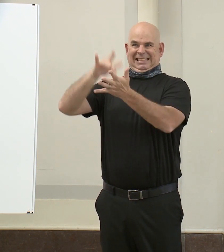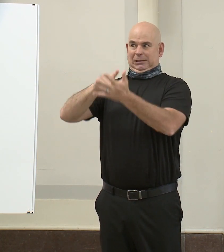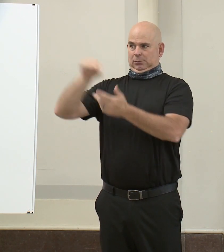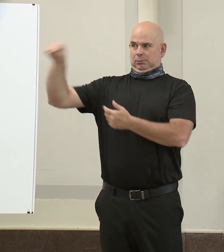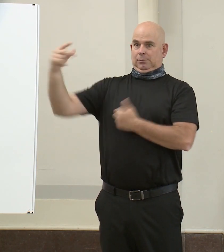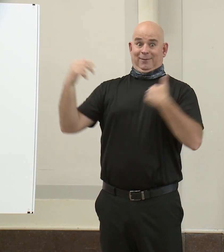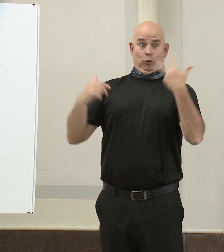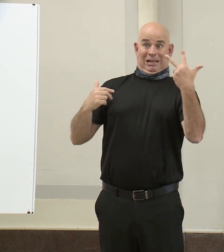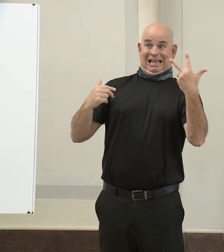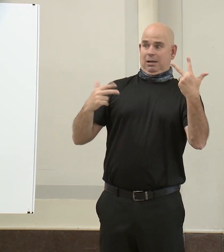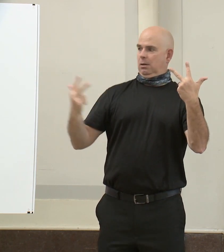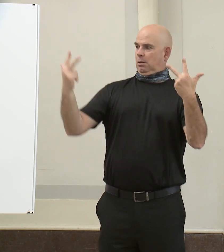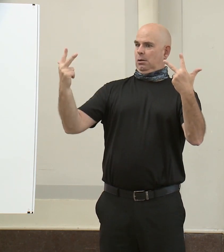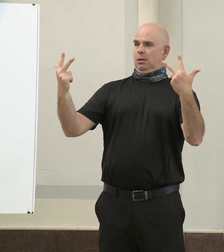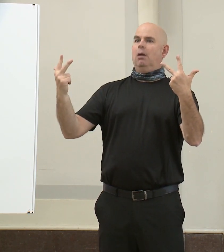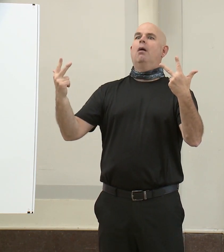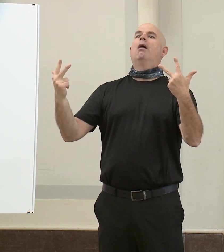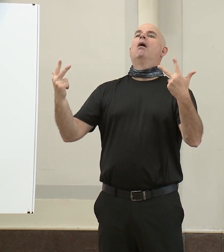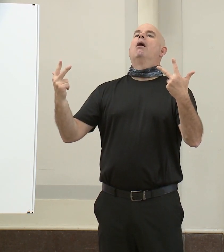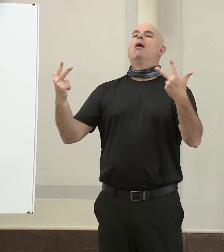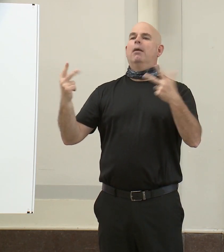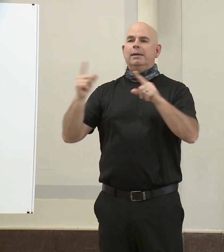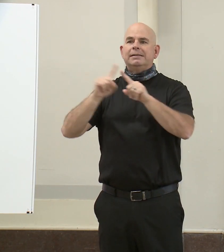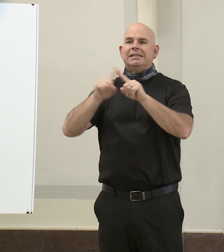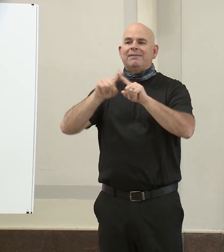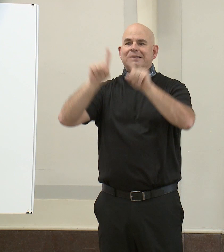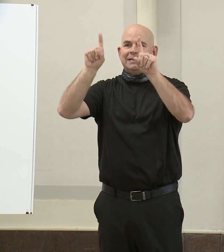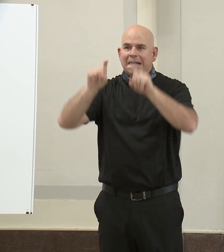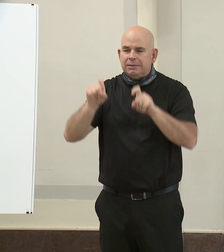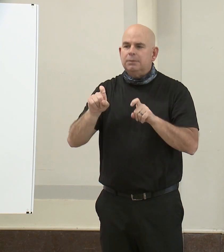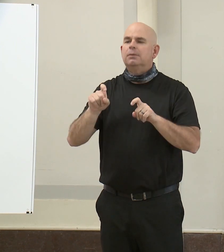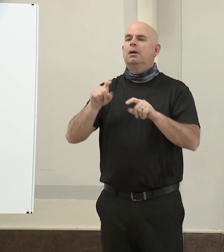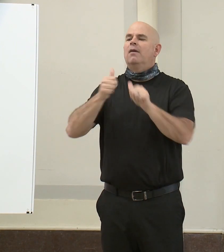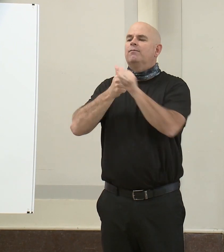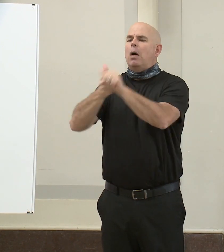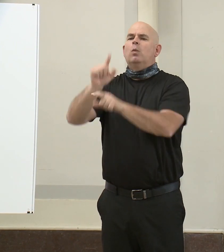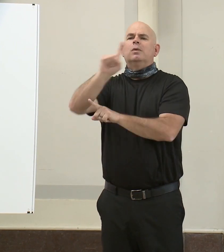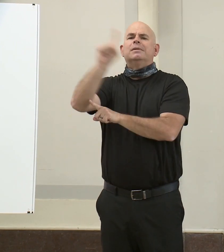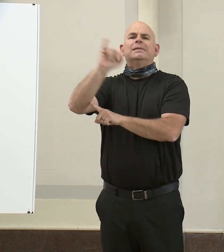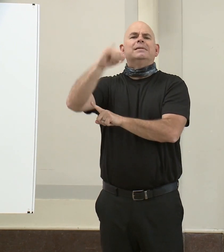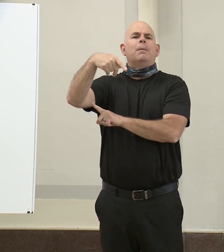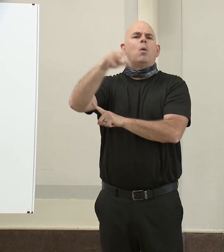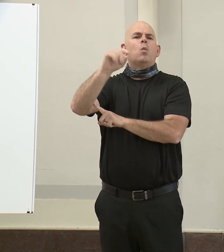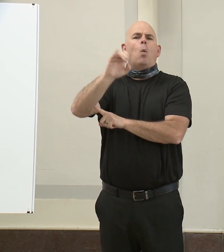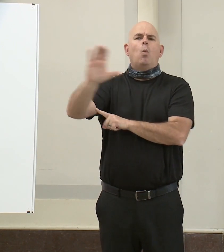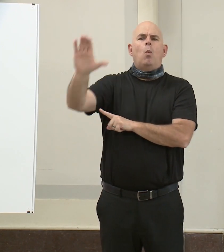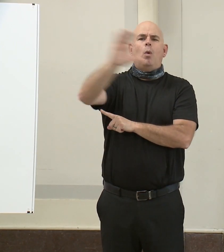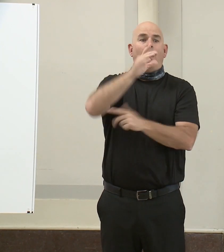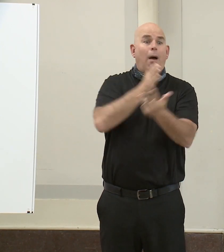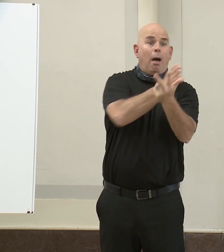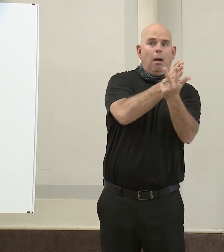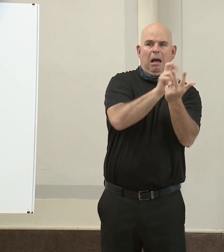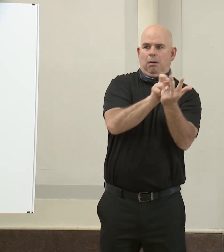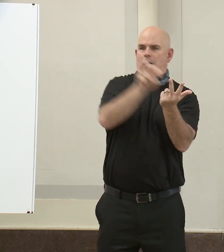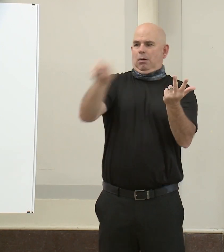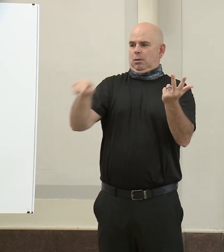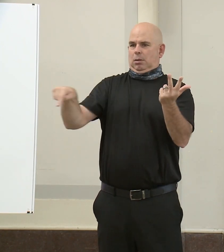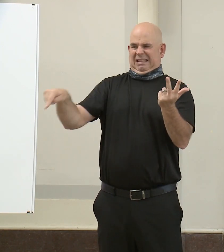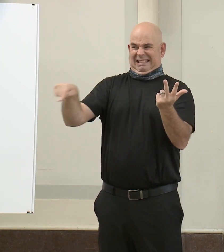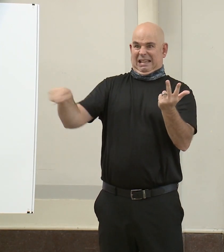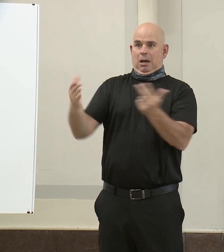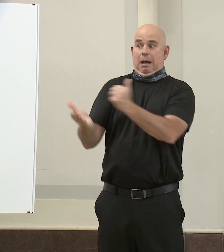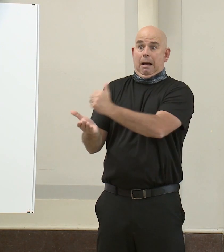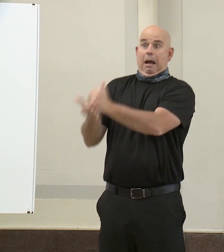different city zip codes and allowed residents to obtain testing through walk-up capacity without the need for an